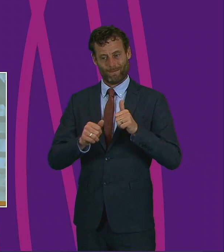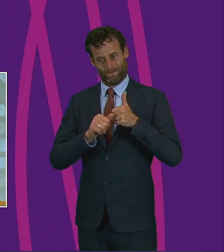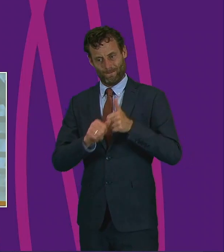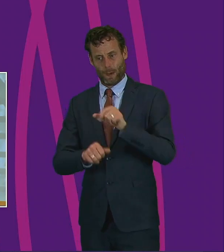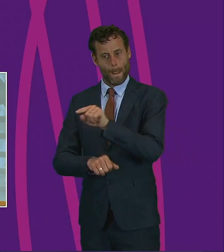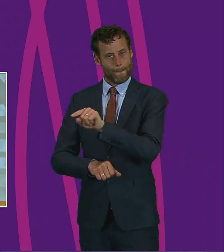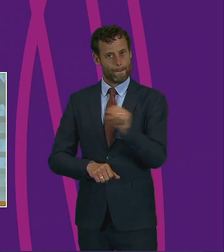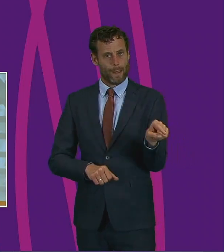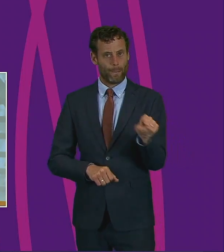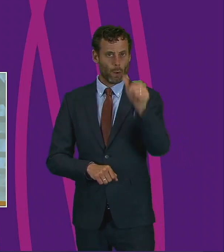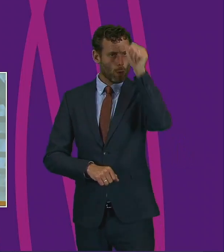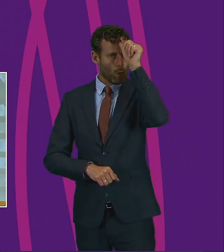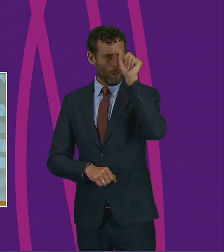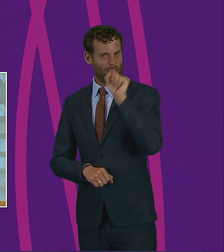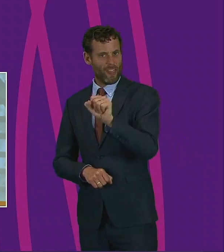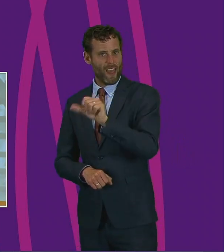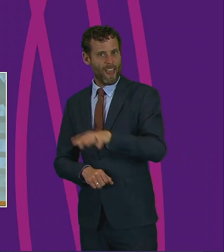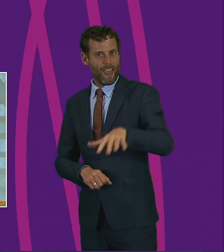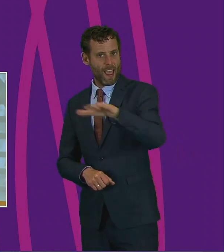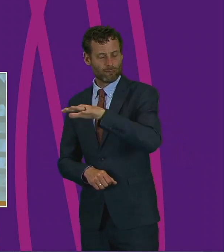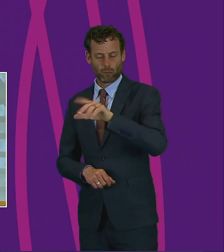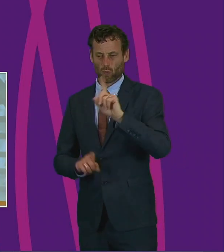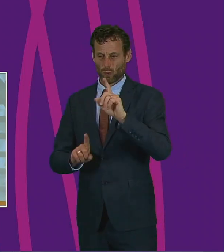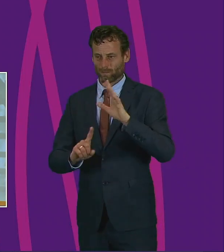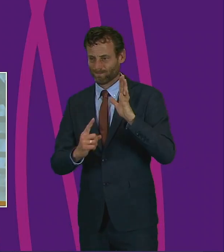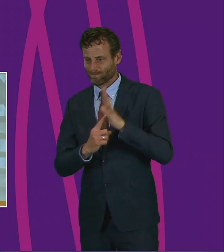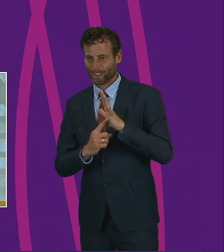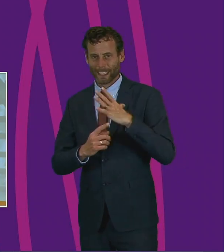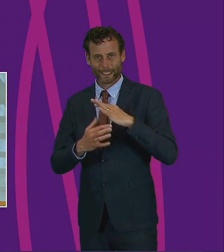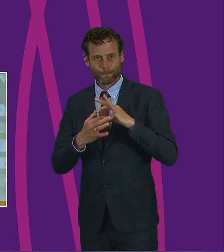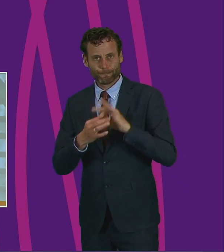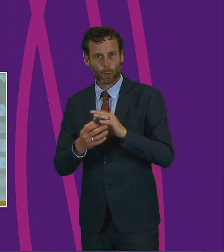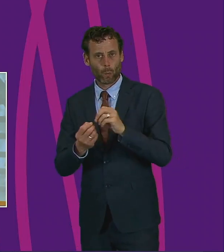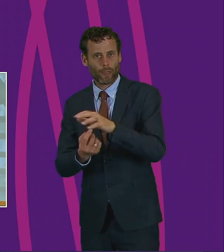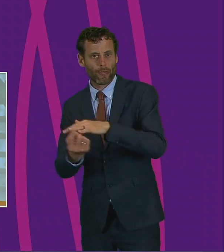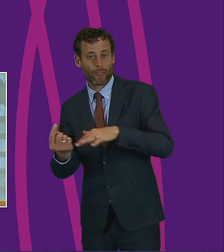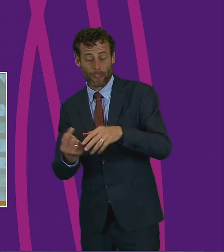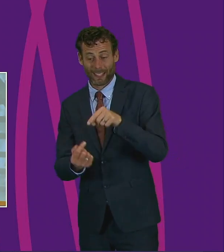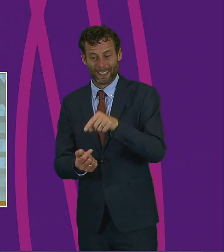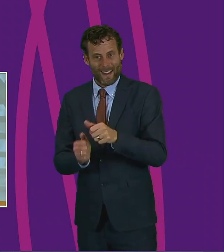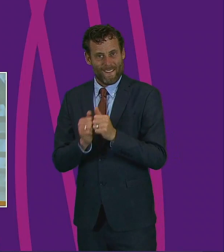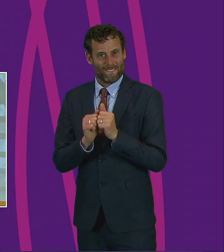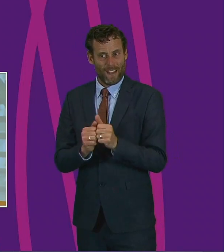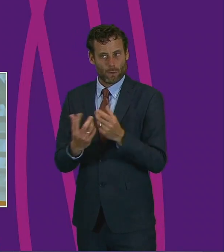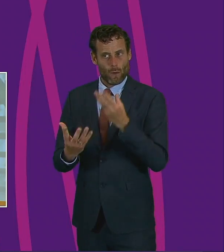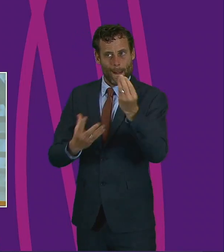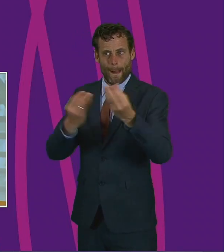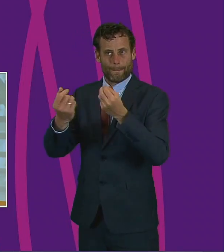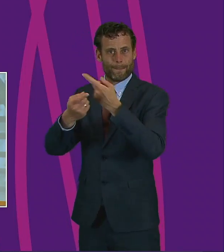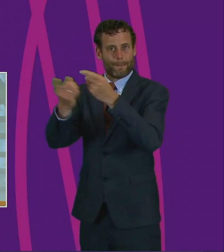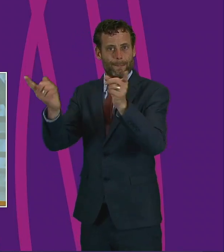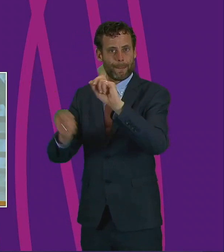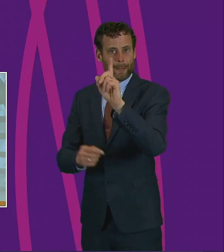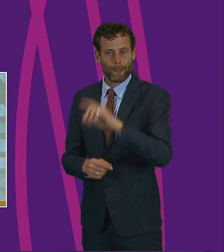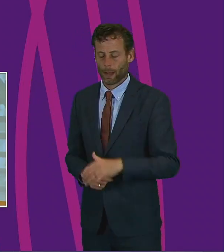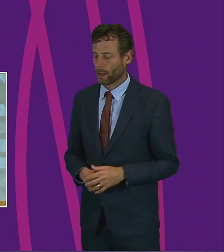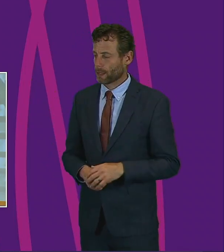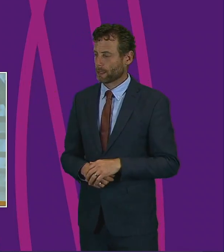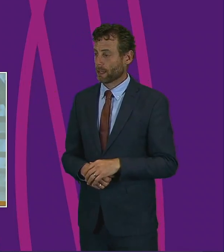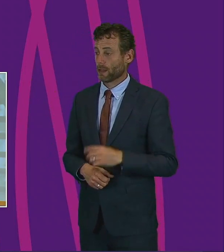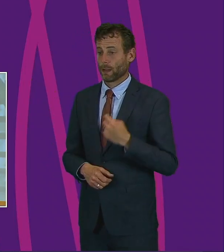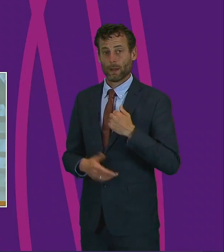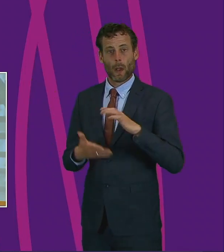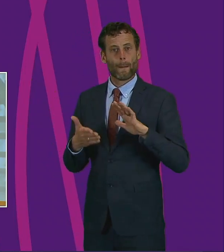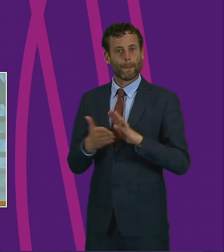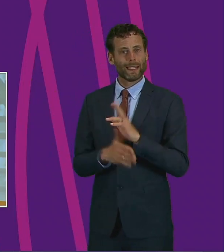national challenges, and the funding available has been a valuable lifeline to those who need help most. I was delighted to learn that a number of housing